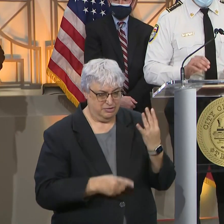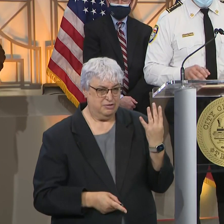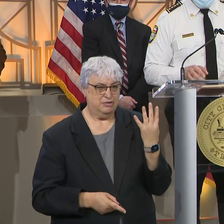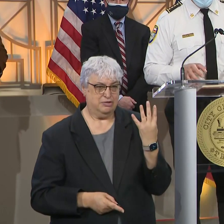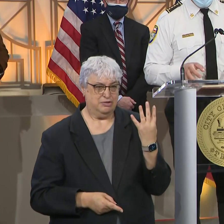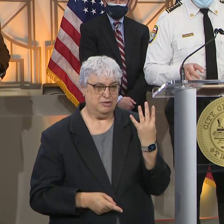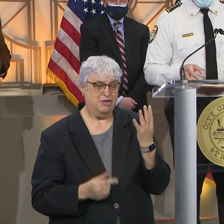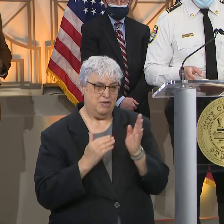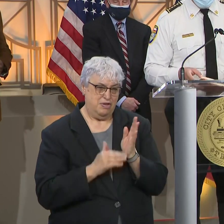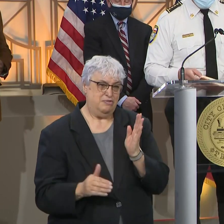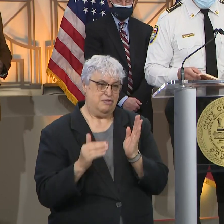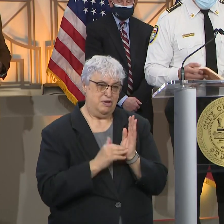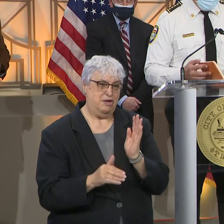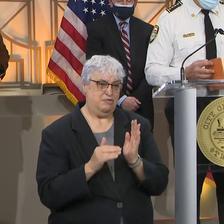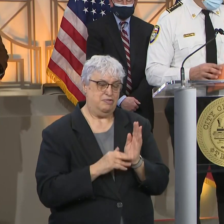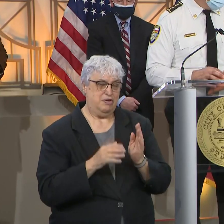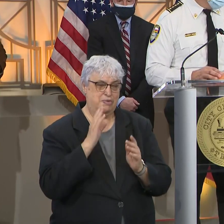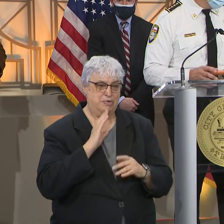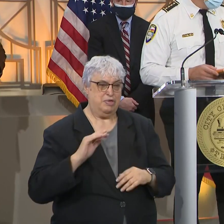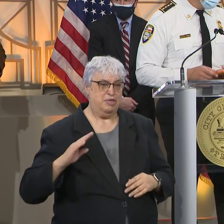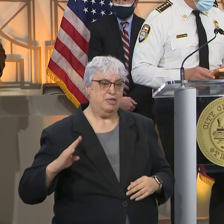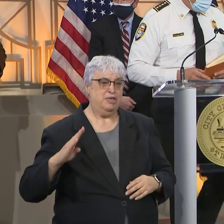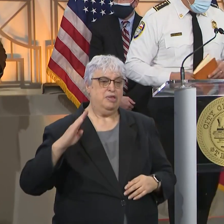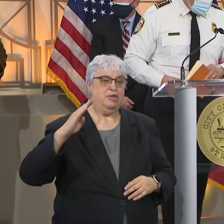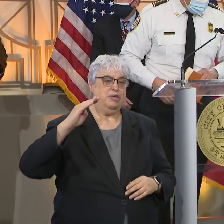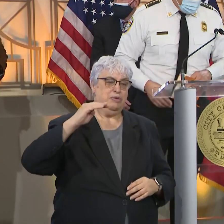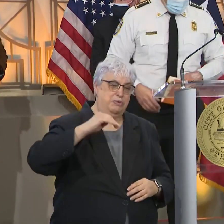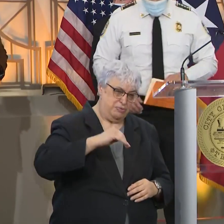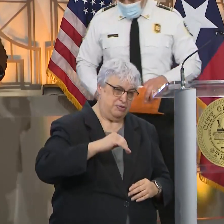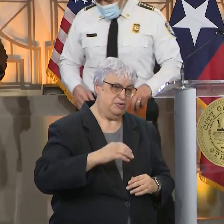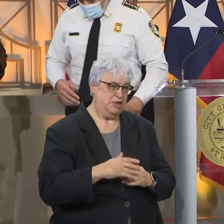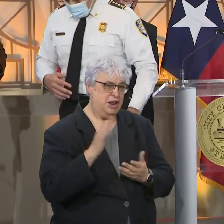stem and flatten the spread. Yeah. Thanks, Mark.